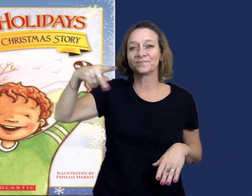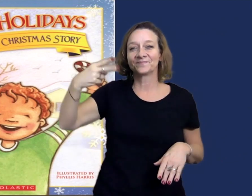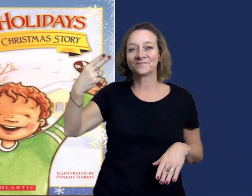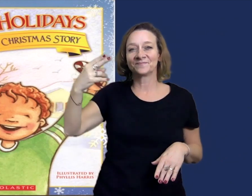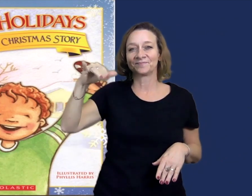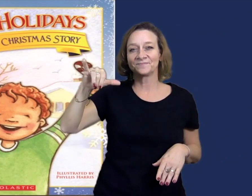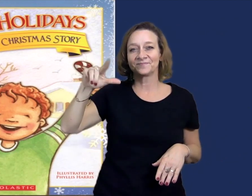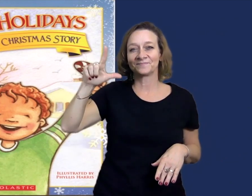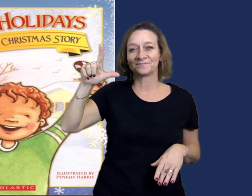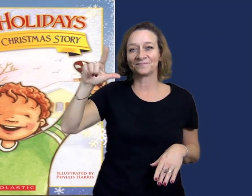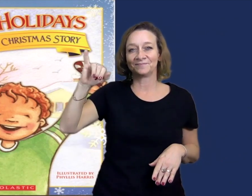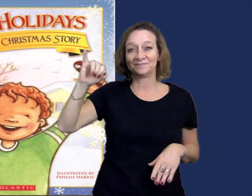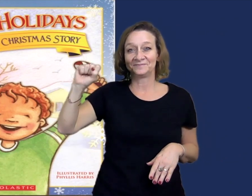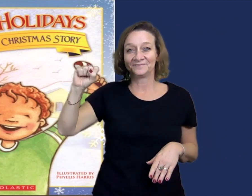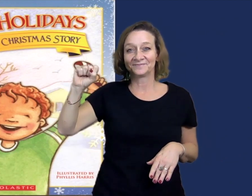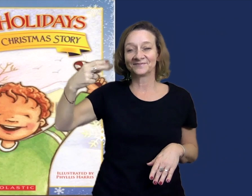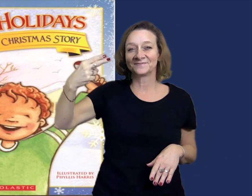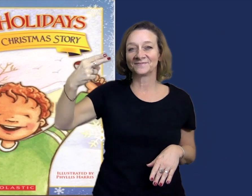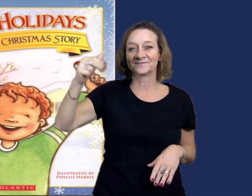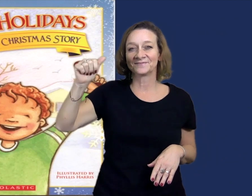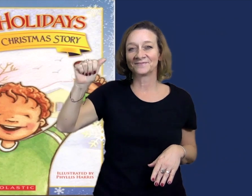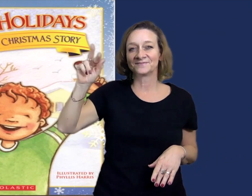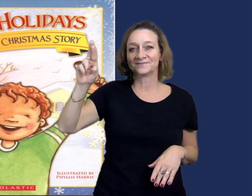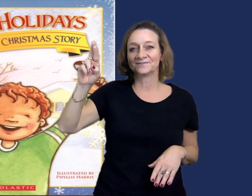And illustrated by Phyllis Harris.